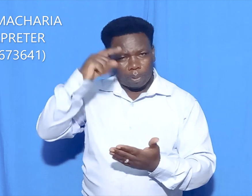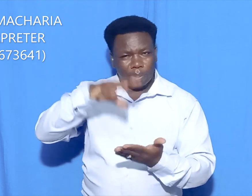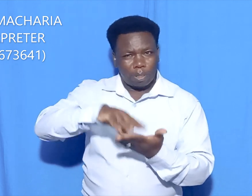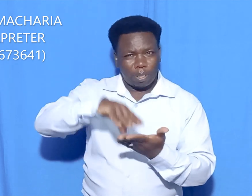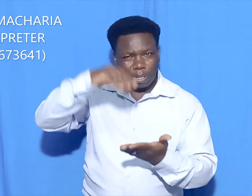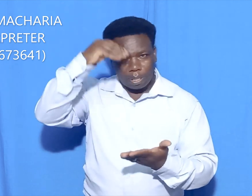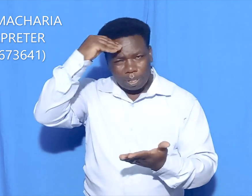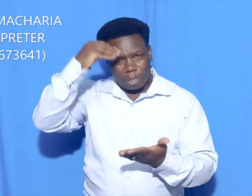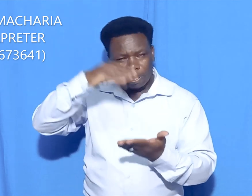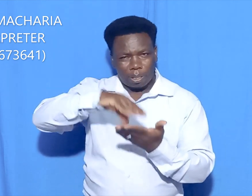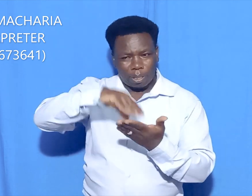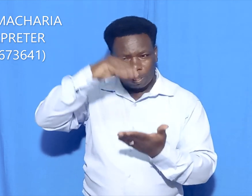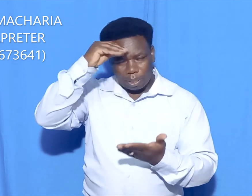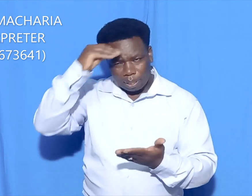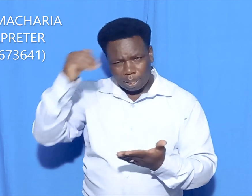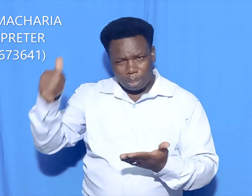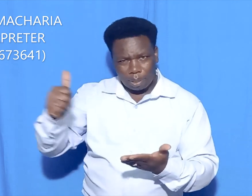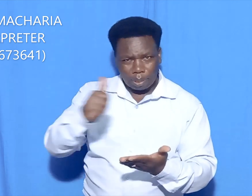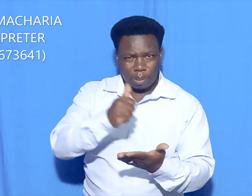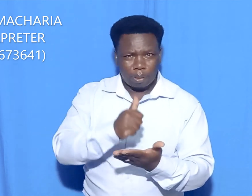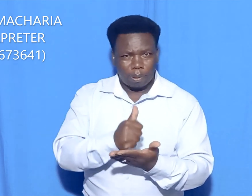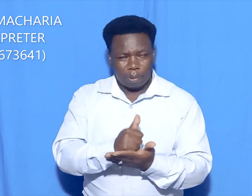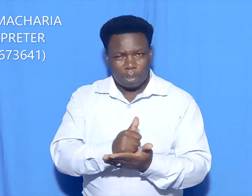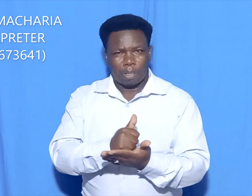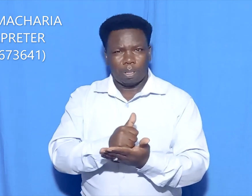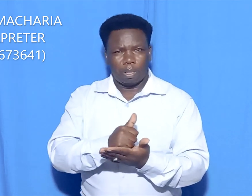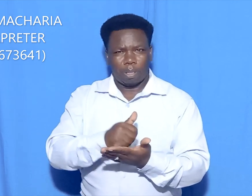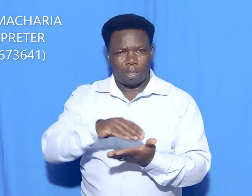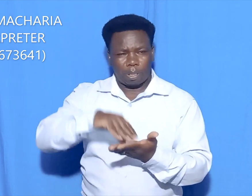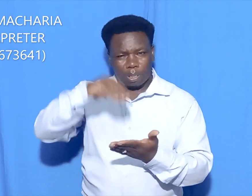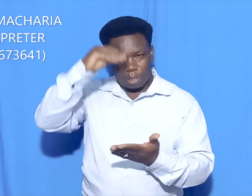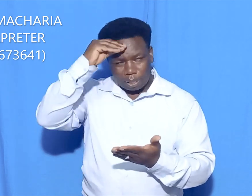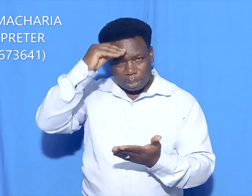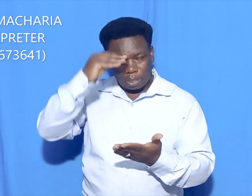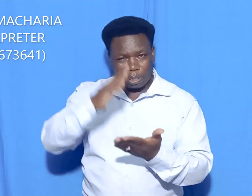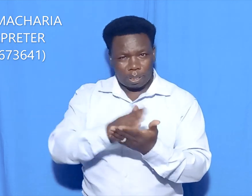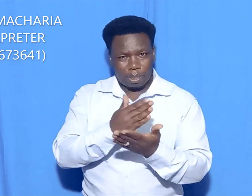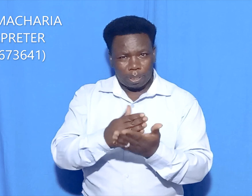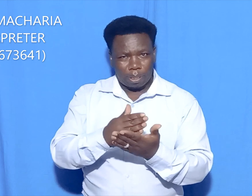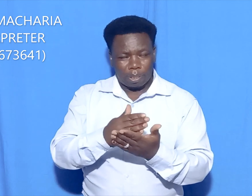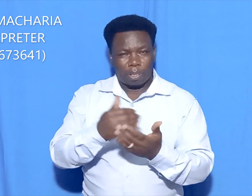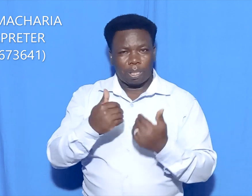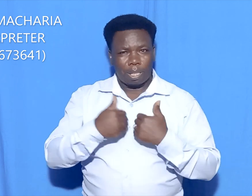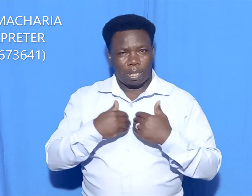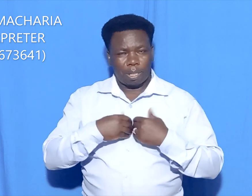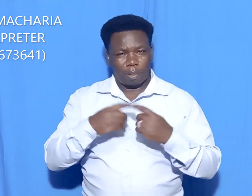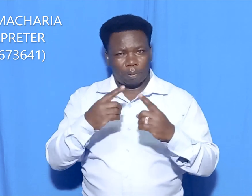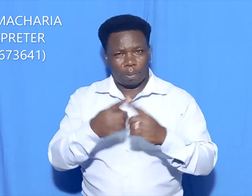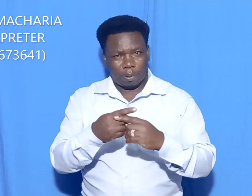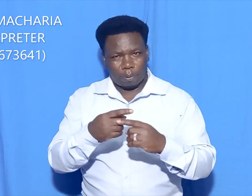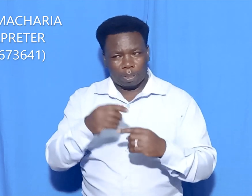Application of courses are for several sections. Section A, Application of Courses.